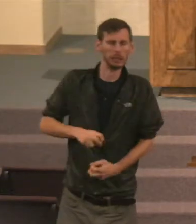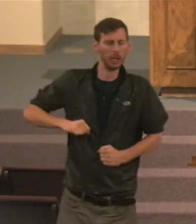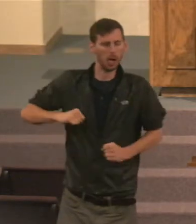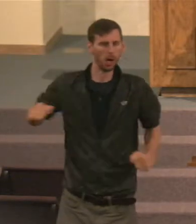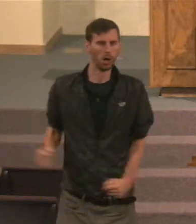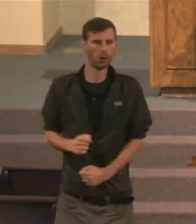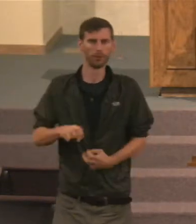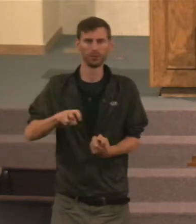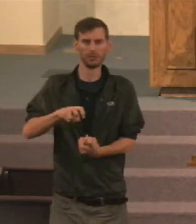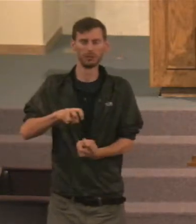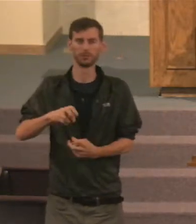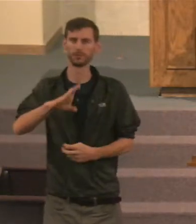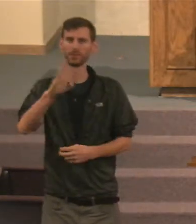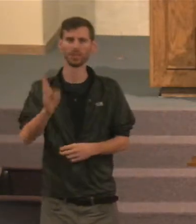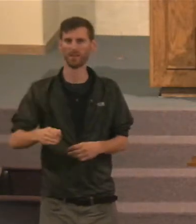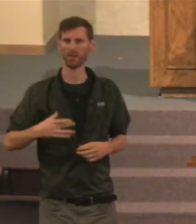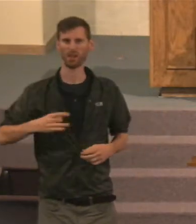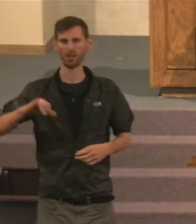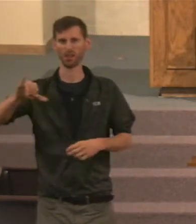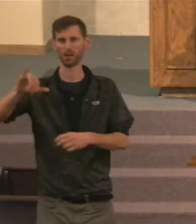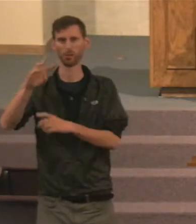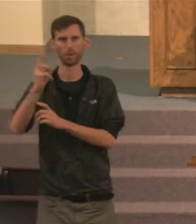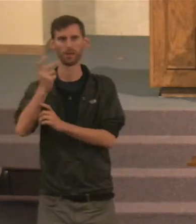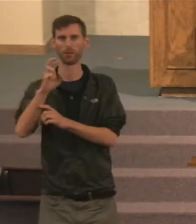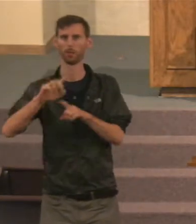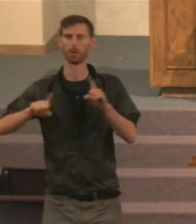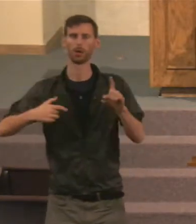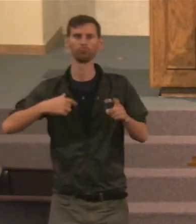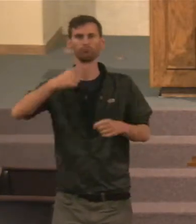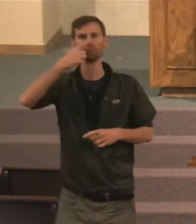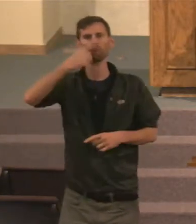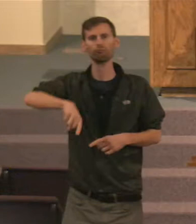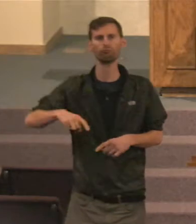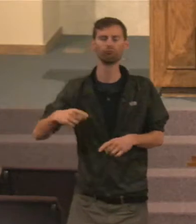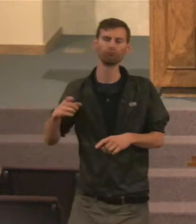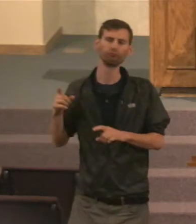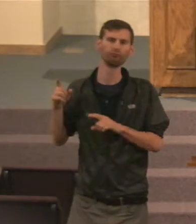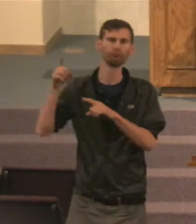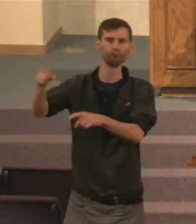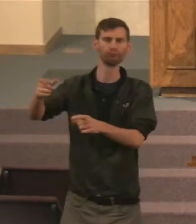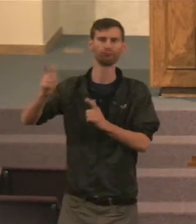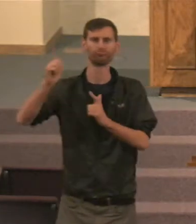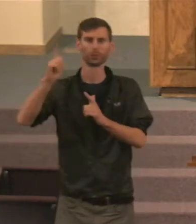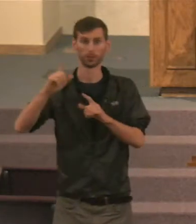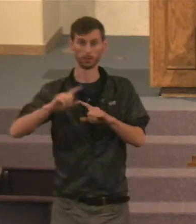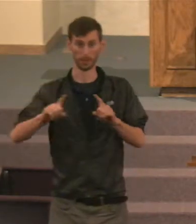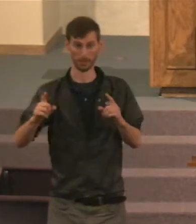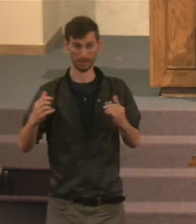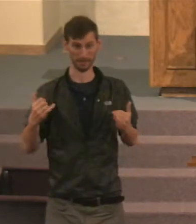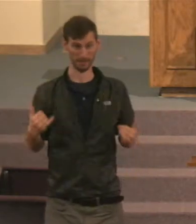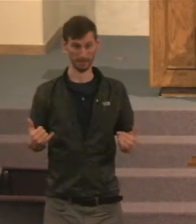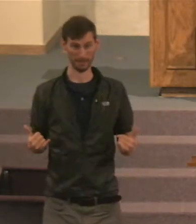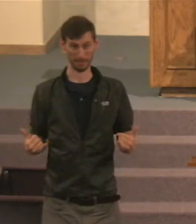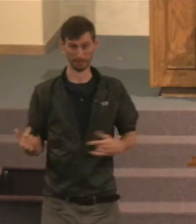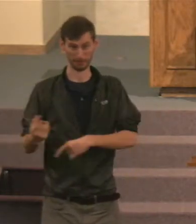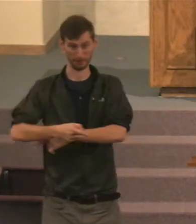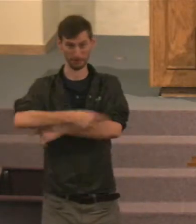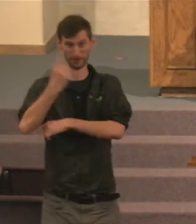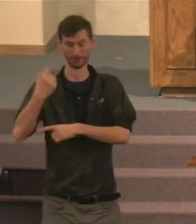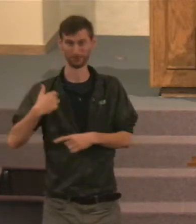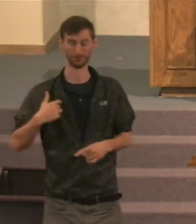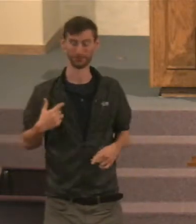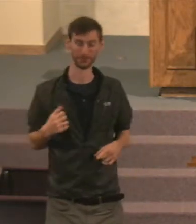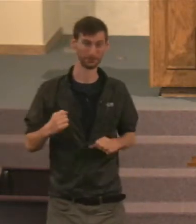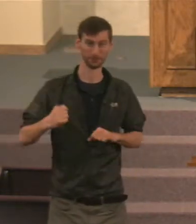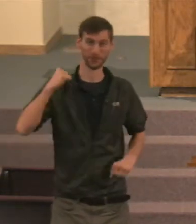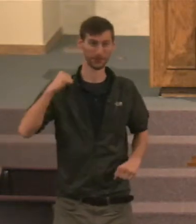And I've never cared for that kind of weather, but I would go anyway. But you couldn't get me to do that today in that kind of